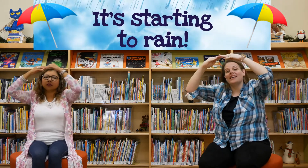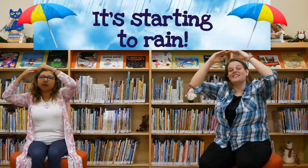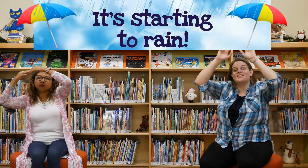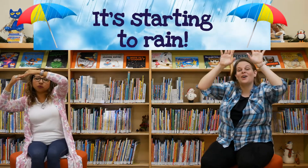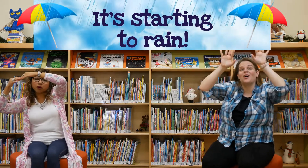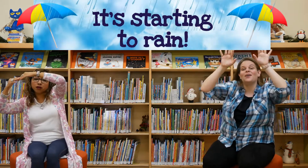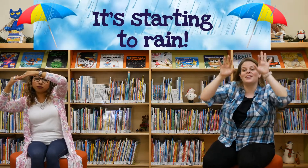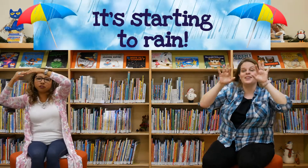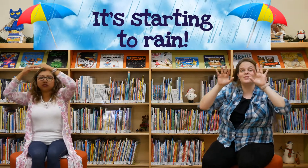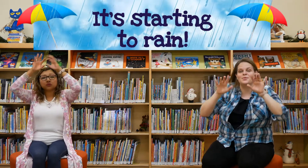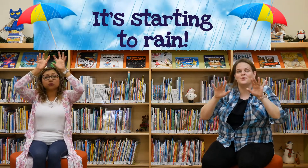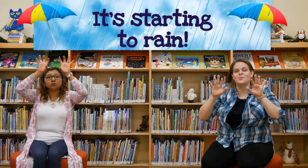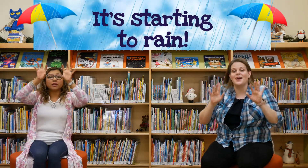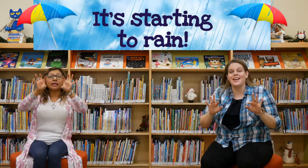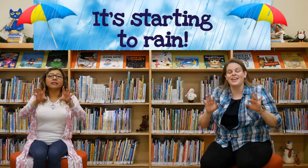It's starting to rain